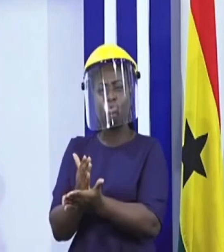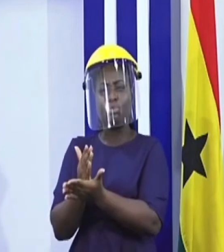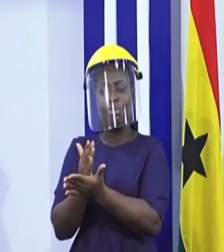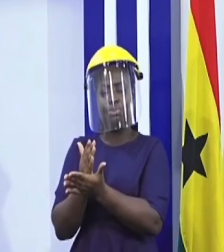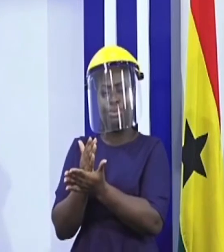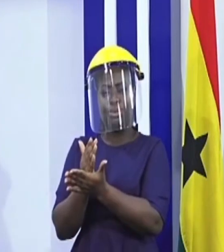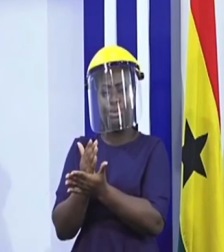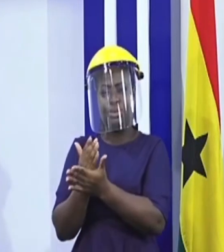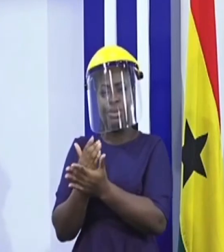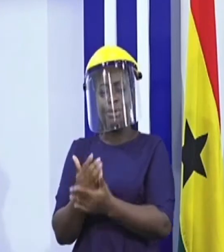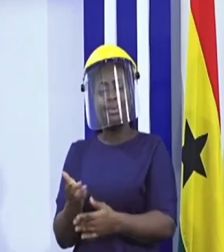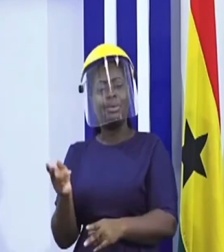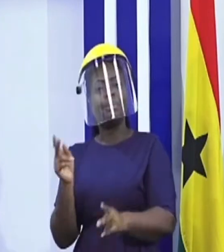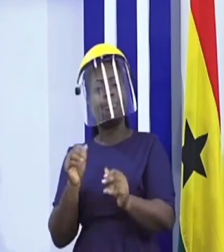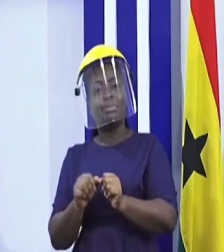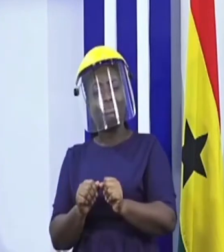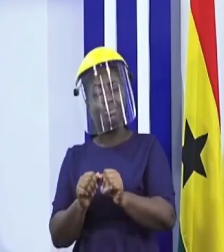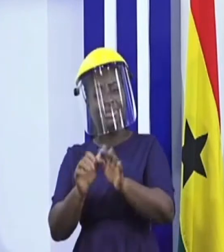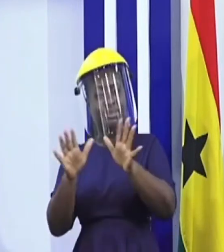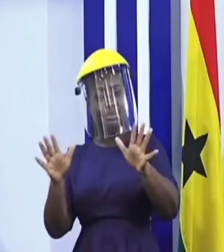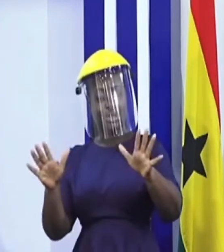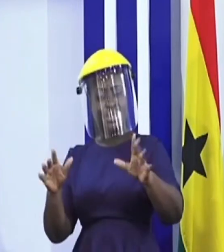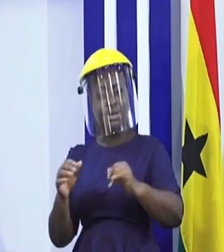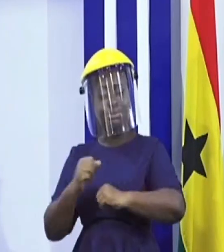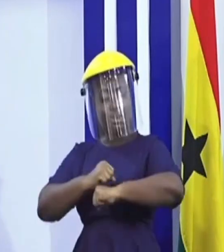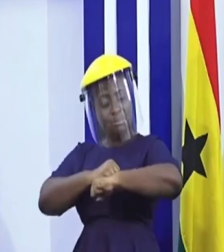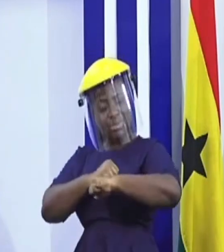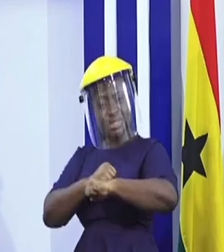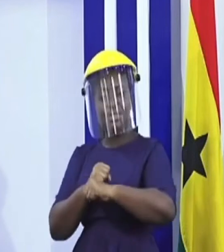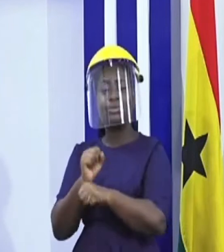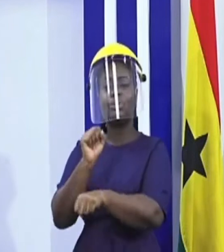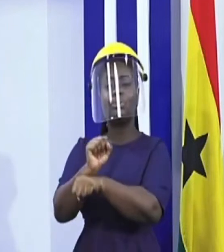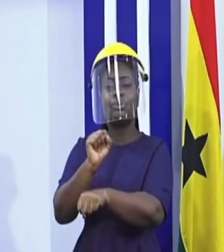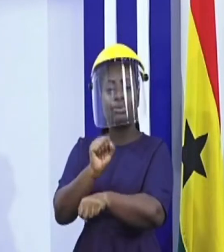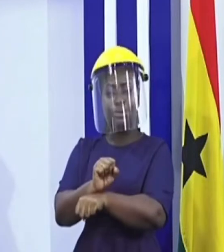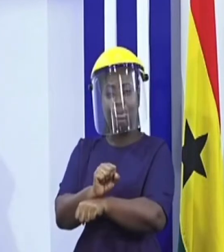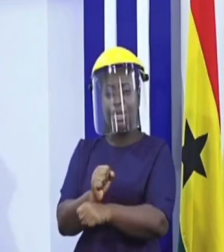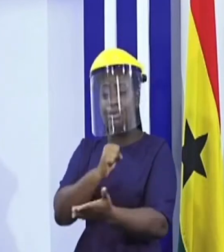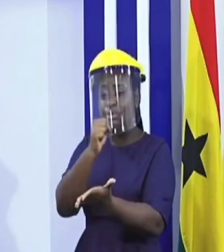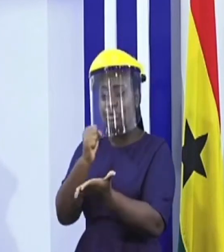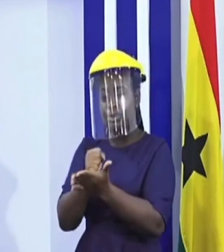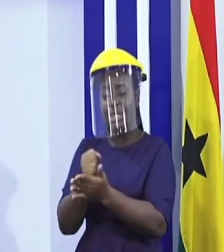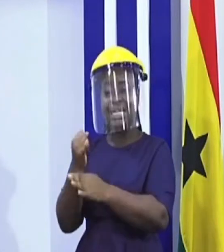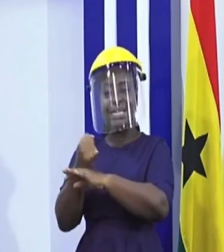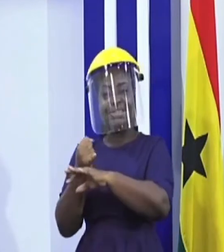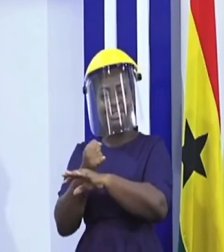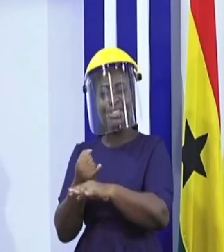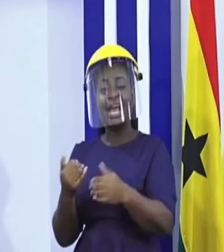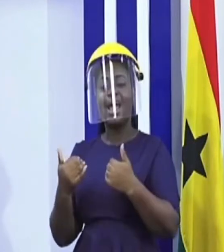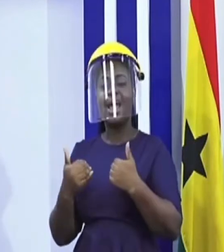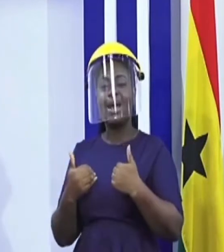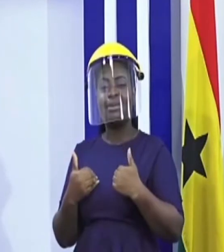of the pandemic and protect jobs and ensure the industry recovers